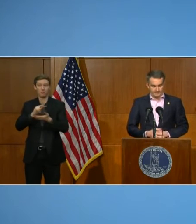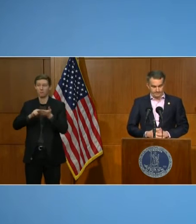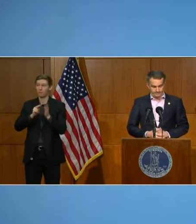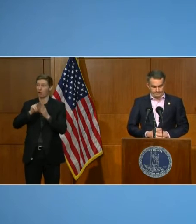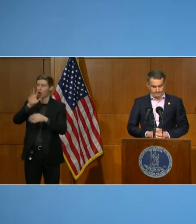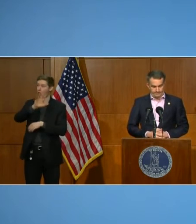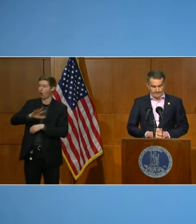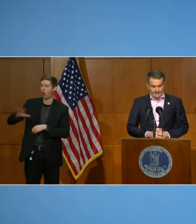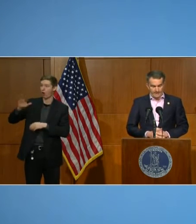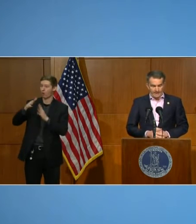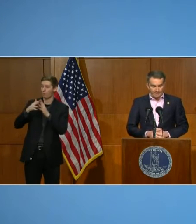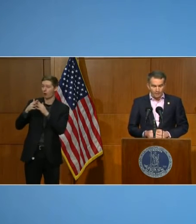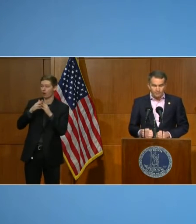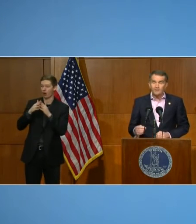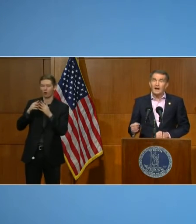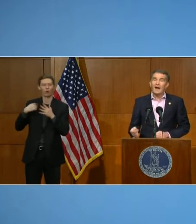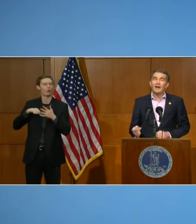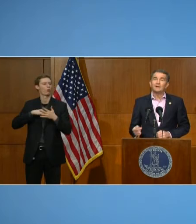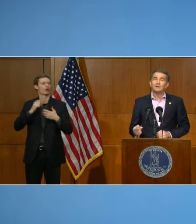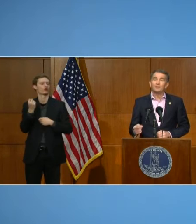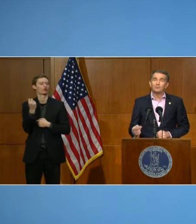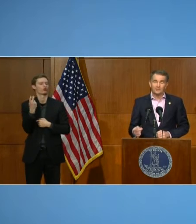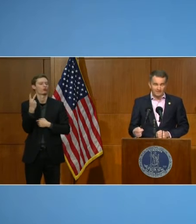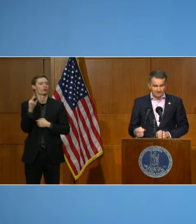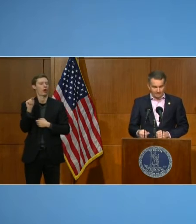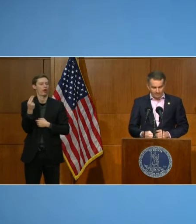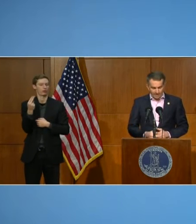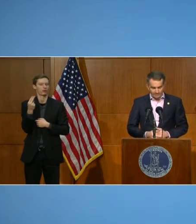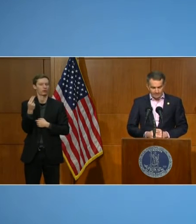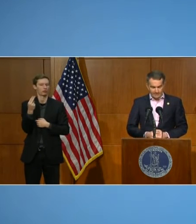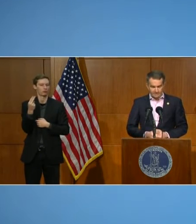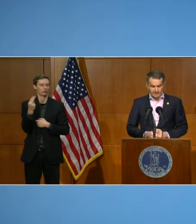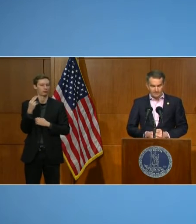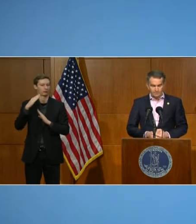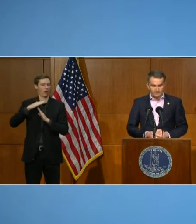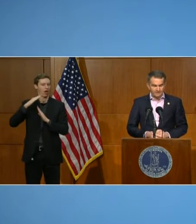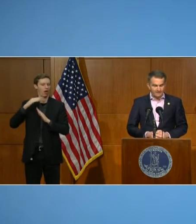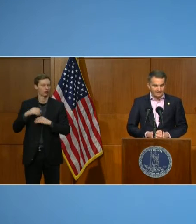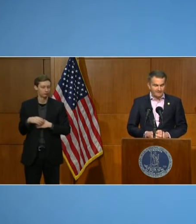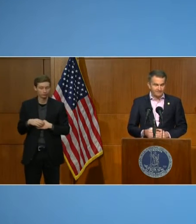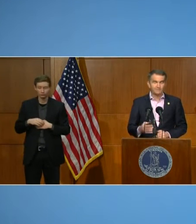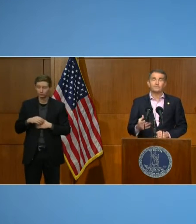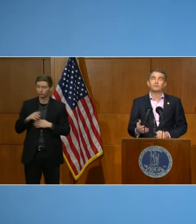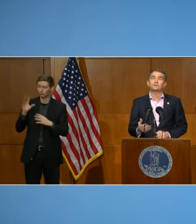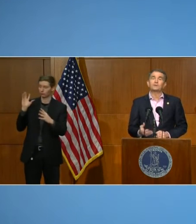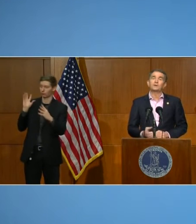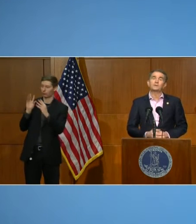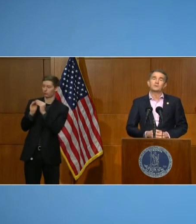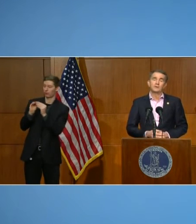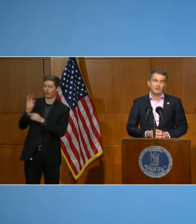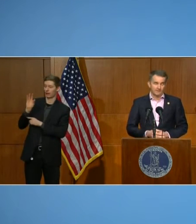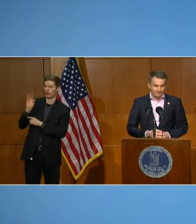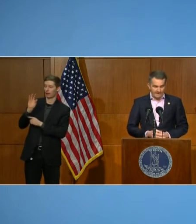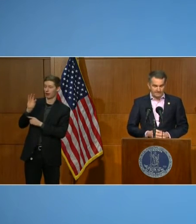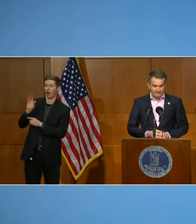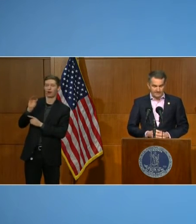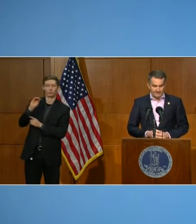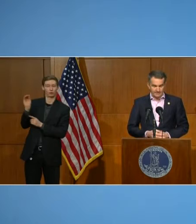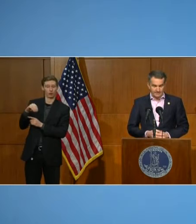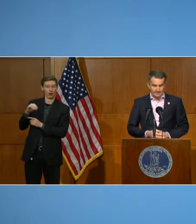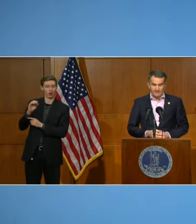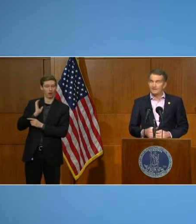states. And over 9% of our population has received at least the first dose of